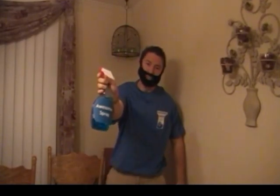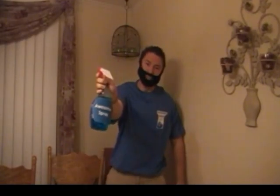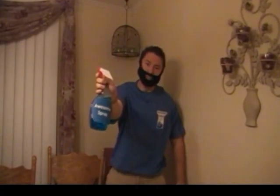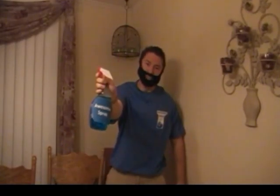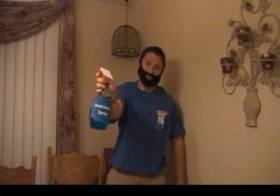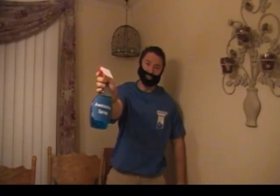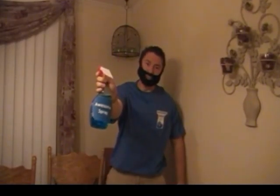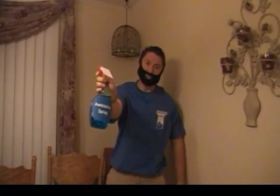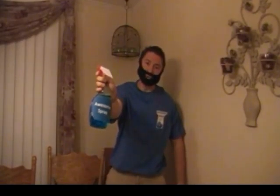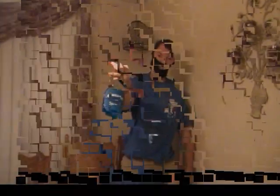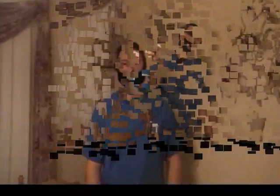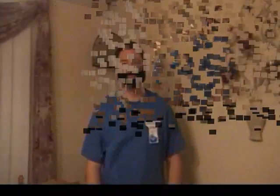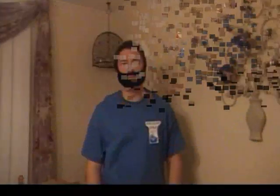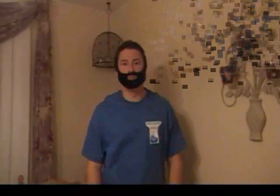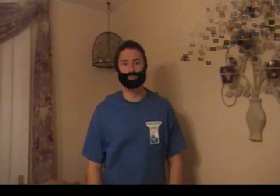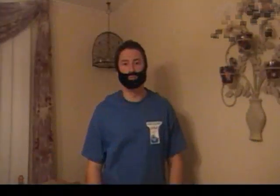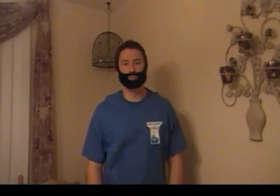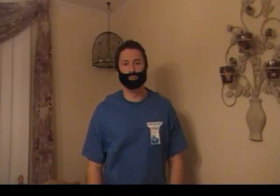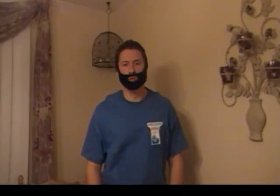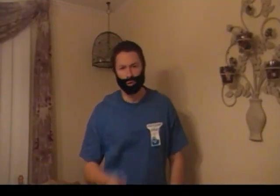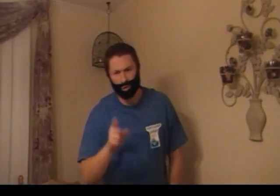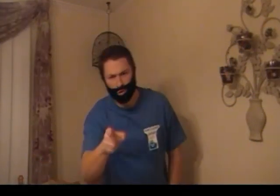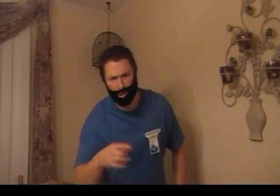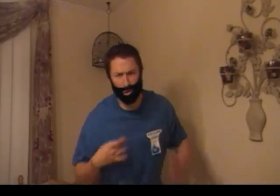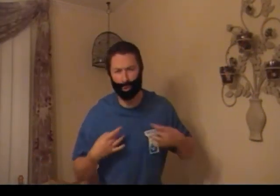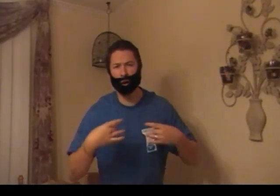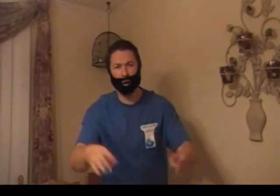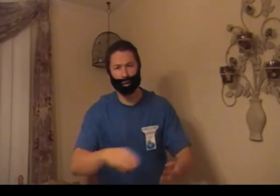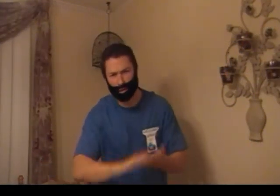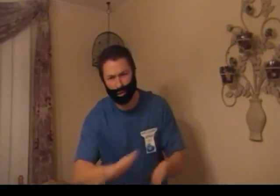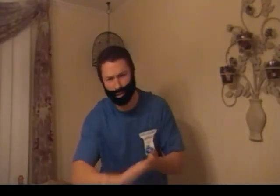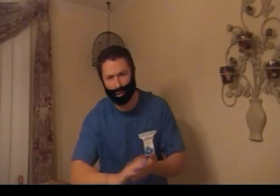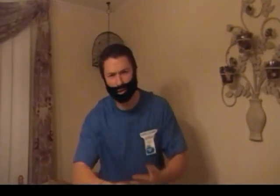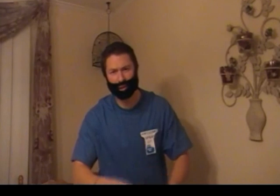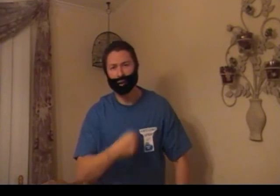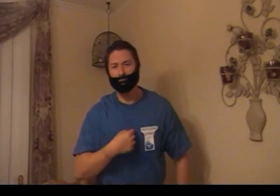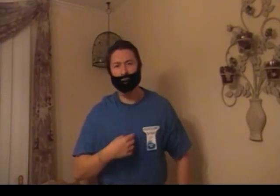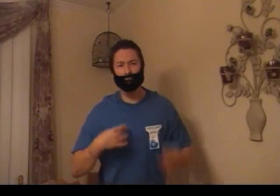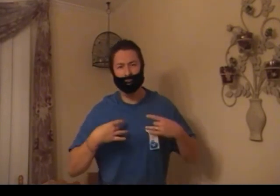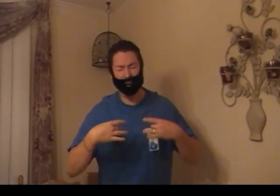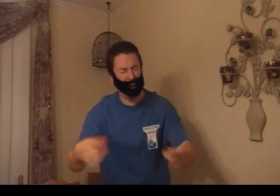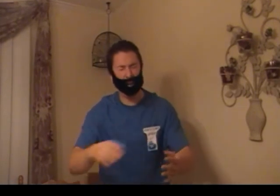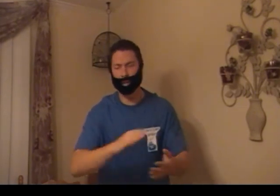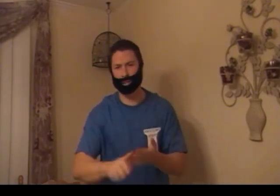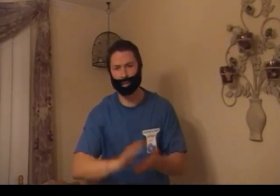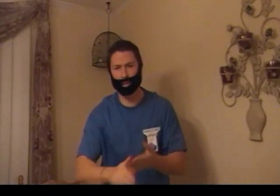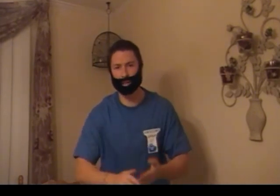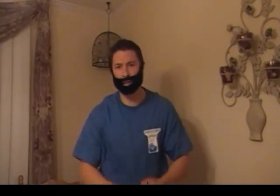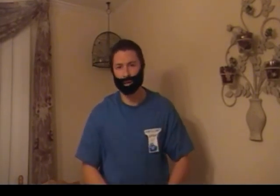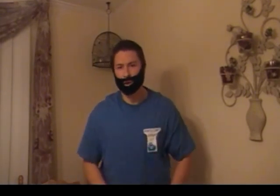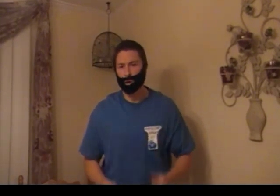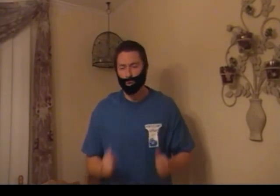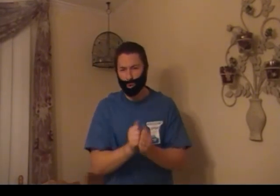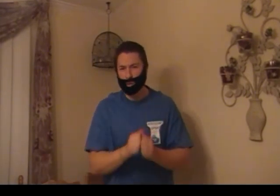Alright, you should probably stop this. Do you hate cleaning? I hate cleaning. With